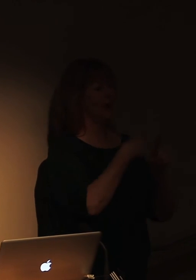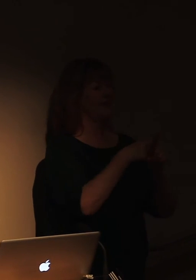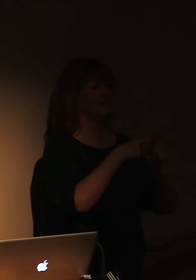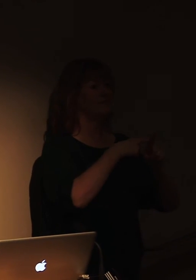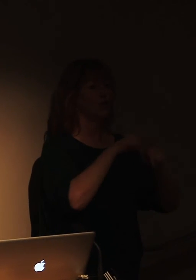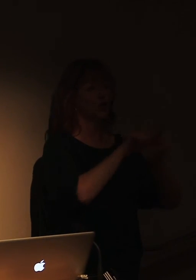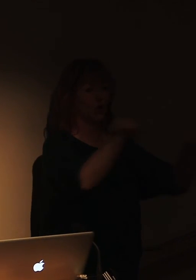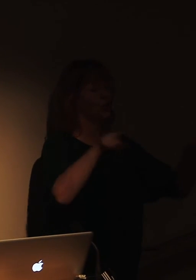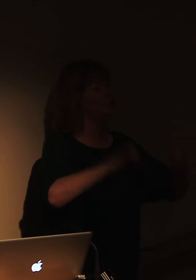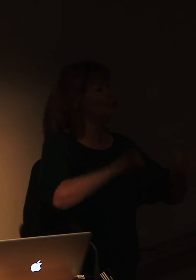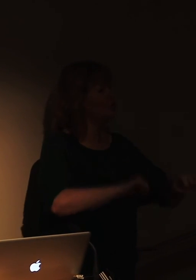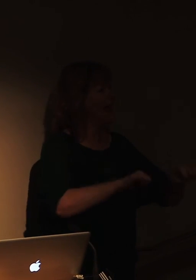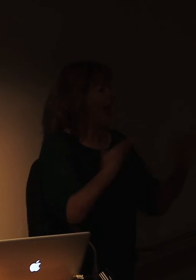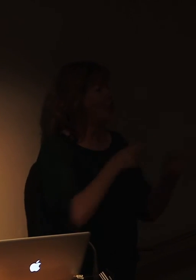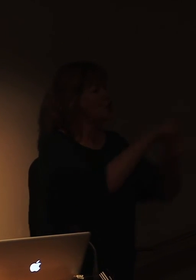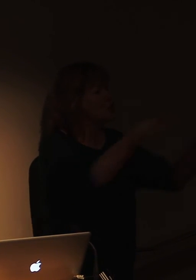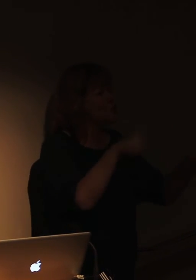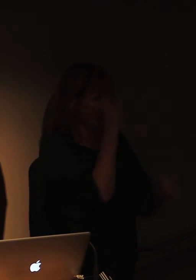you can possibly end up doing this as well.